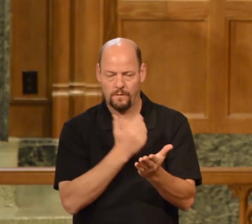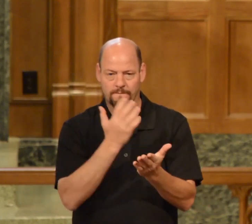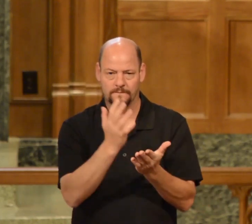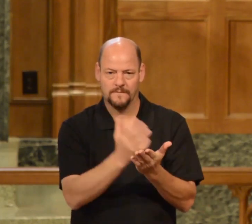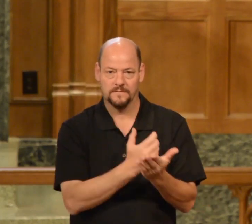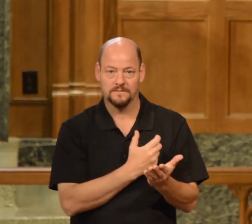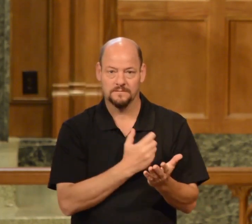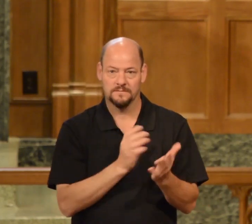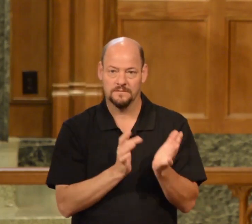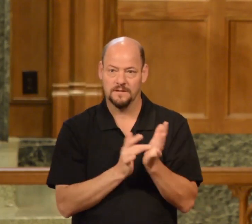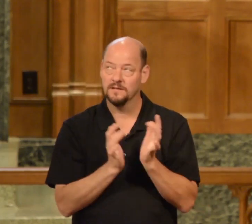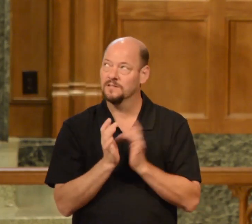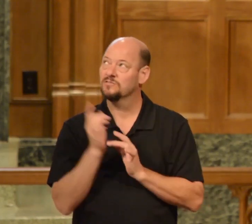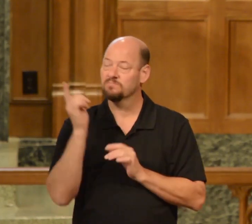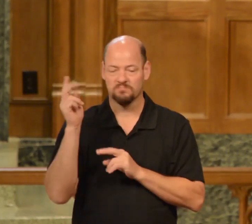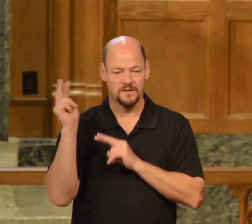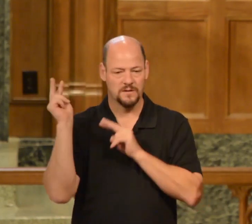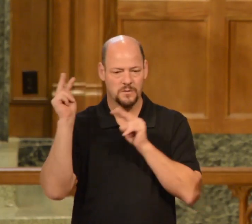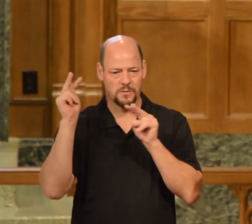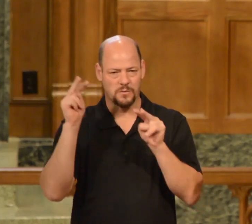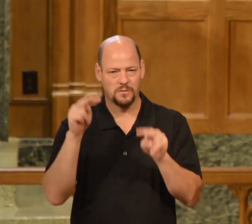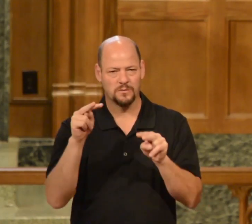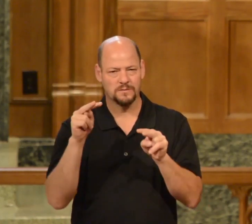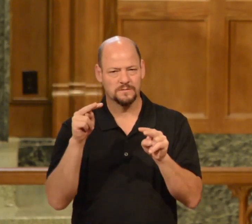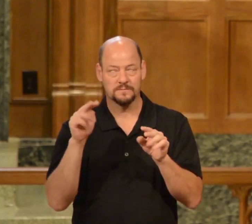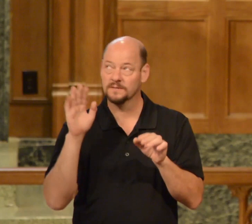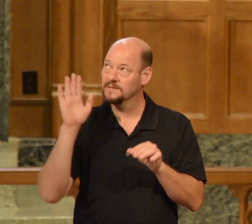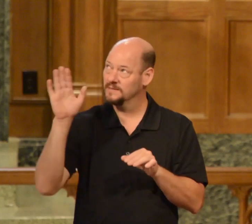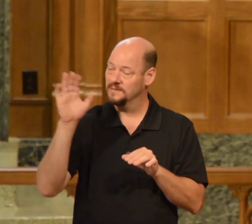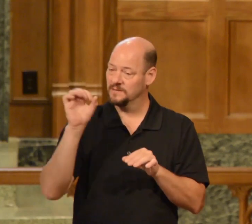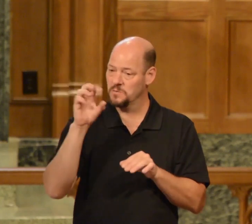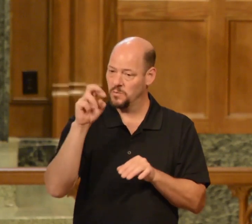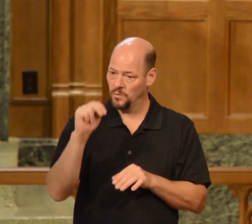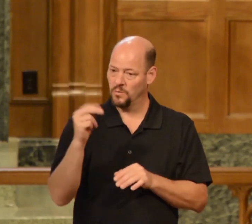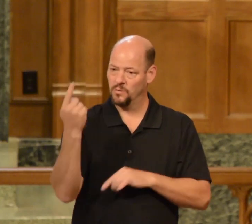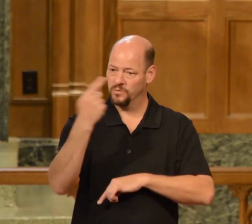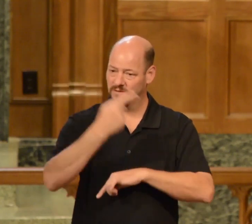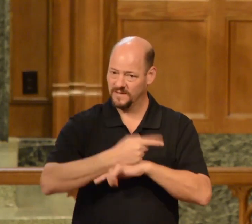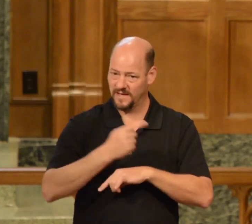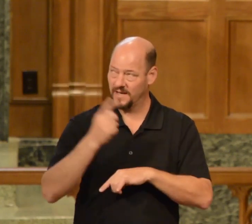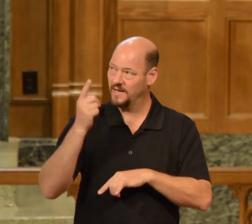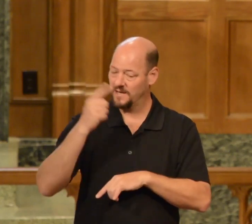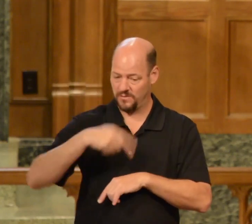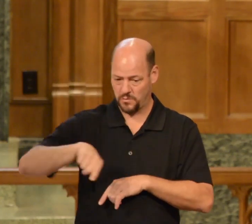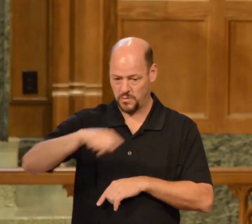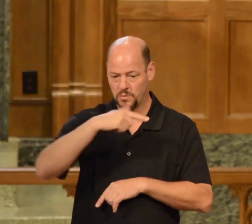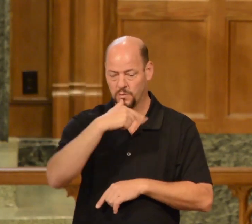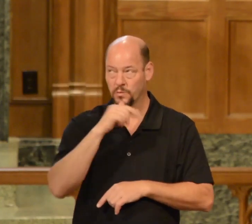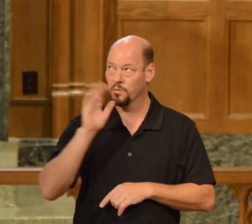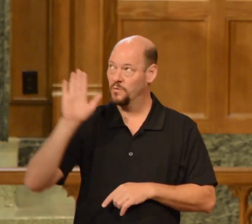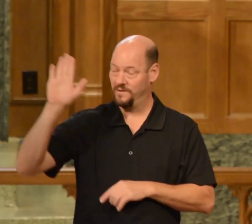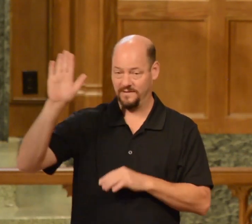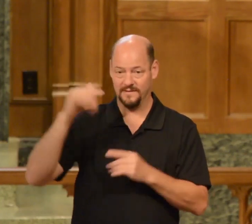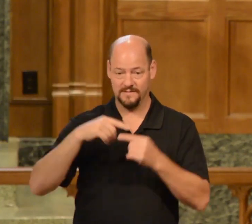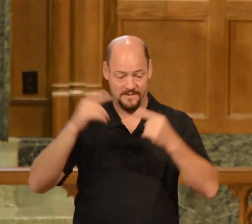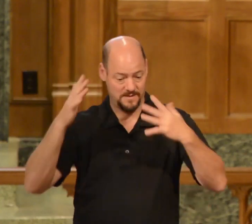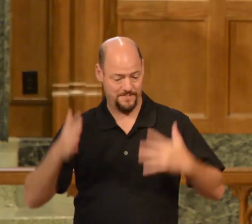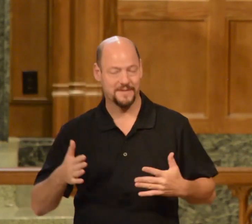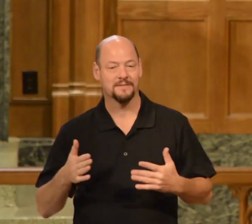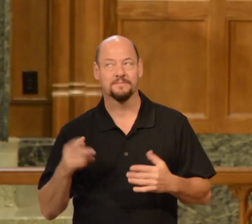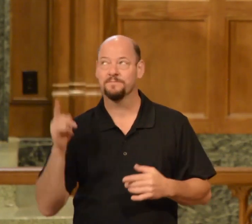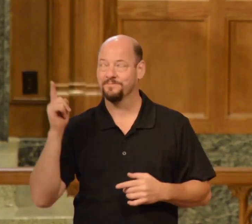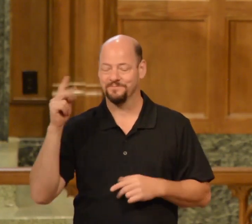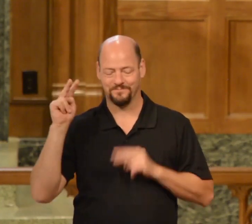Jesus looks even in his own day at those who would be his enemies and